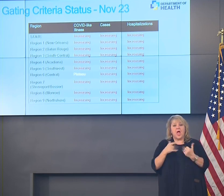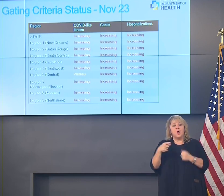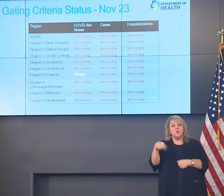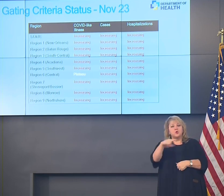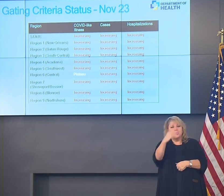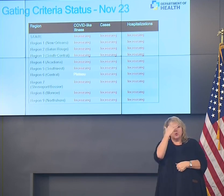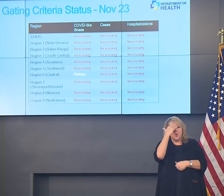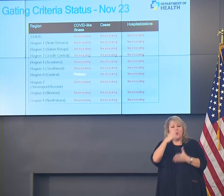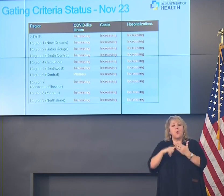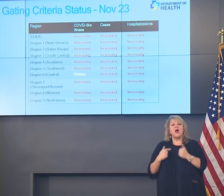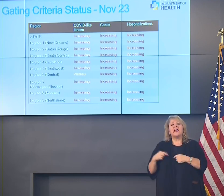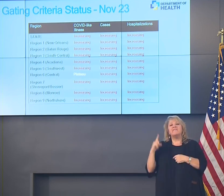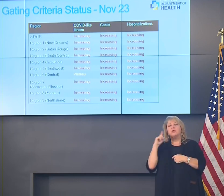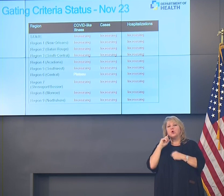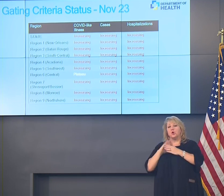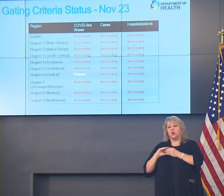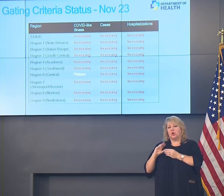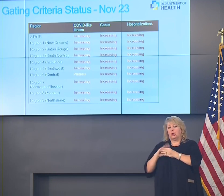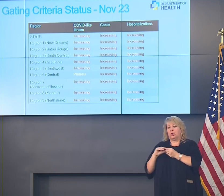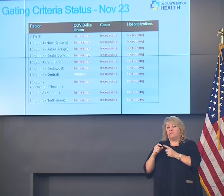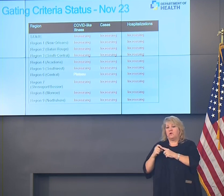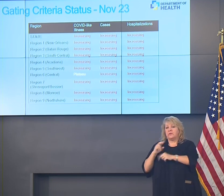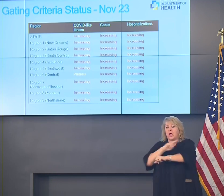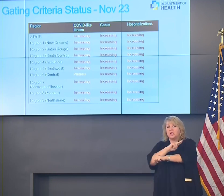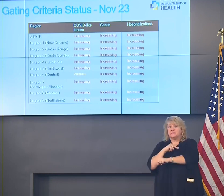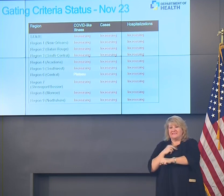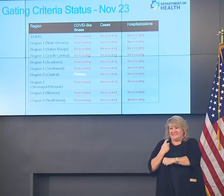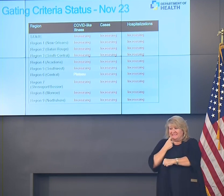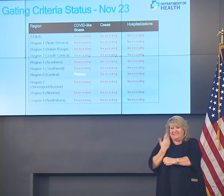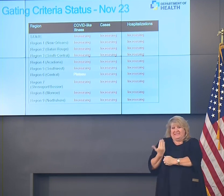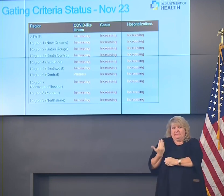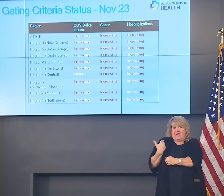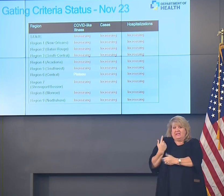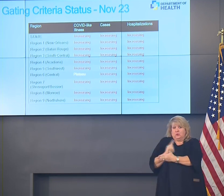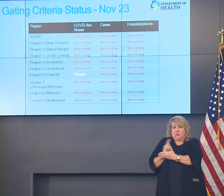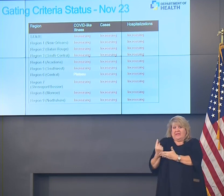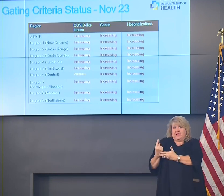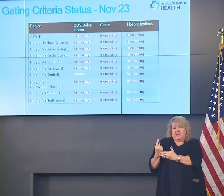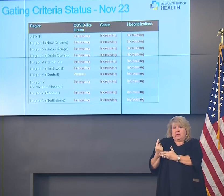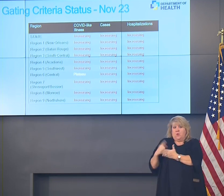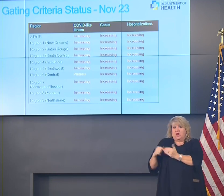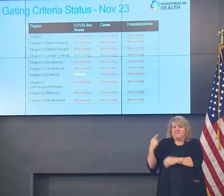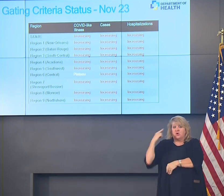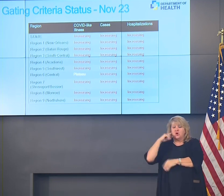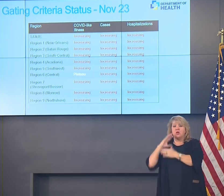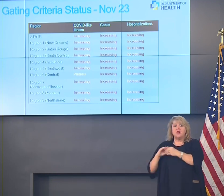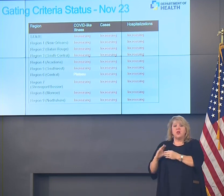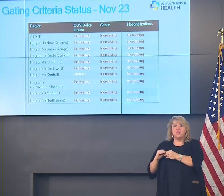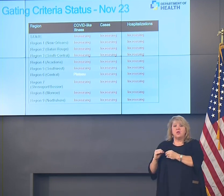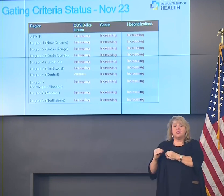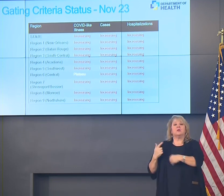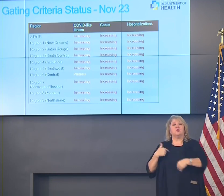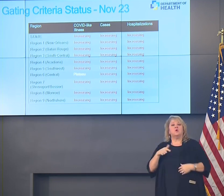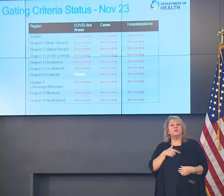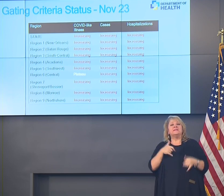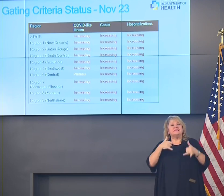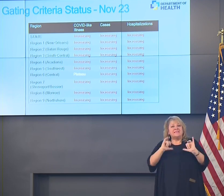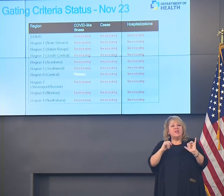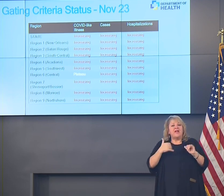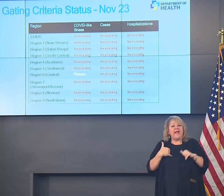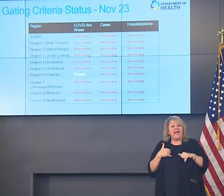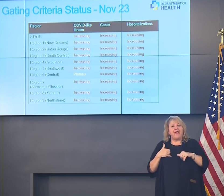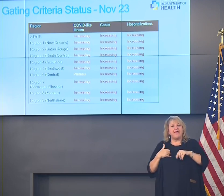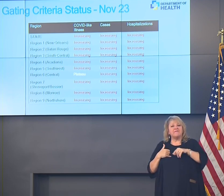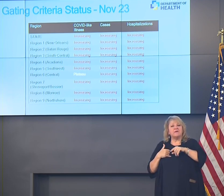particularly in hospitals, just over the past week. To be clear, we still have capacity